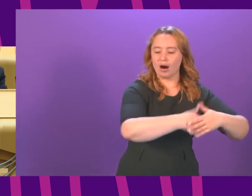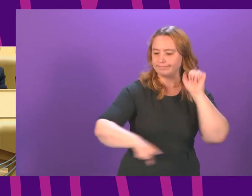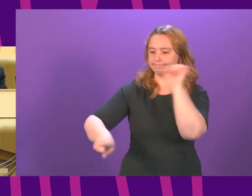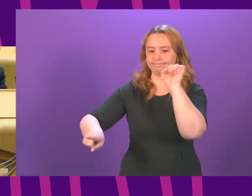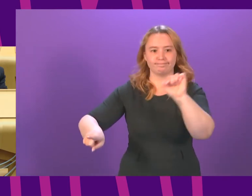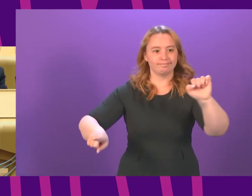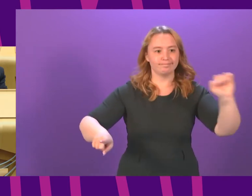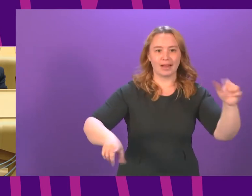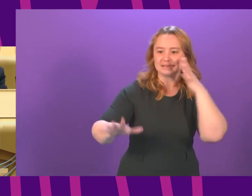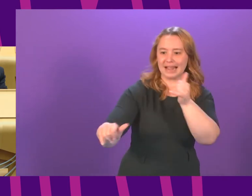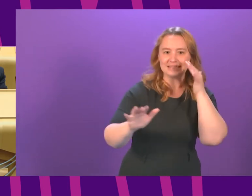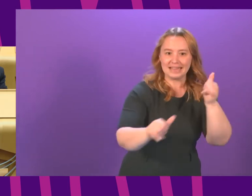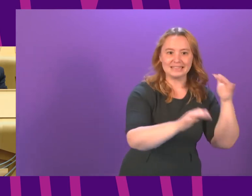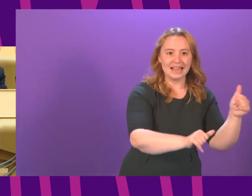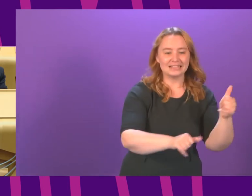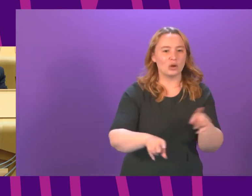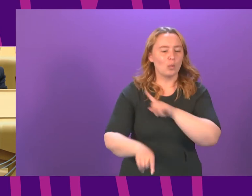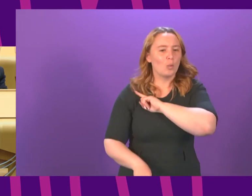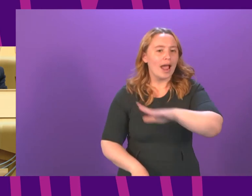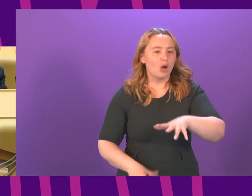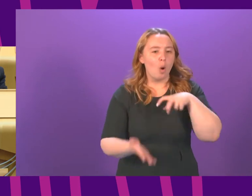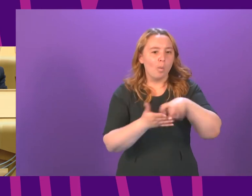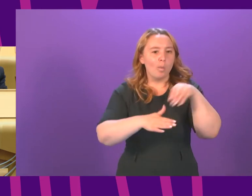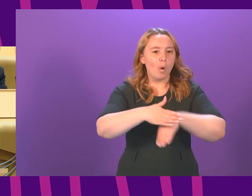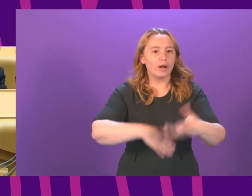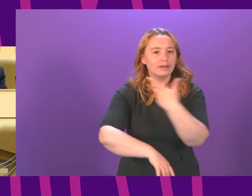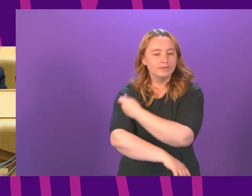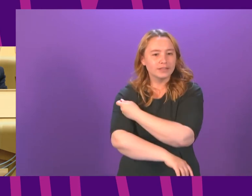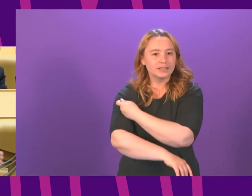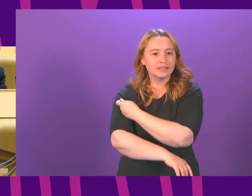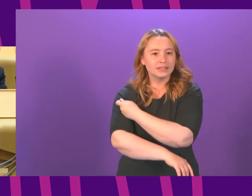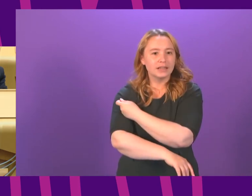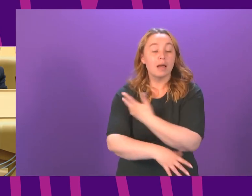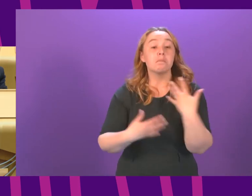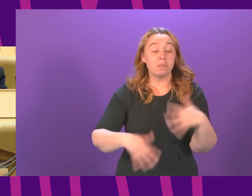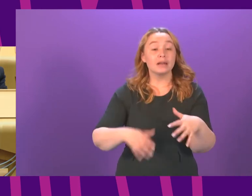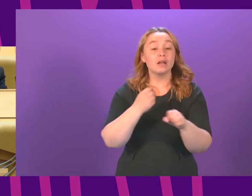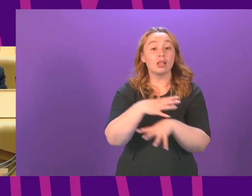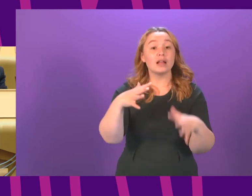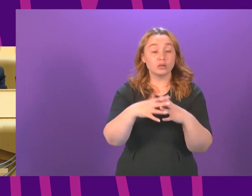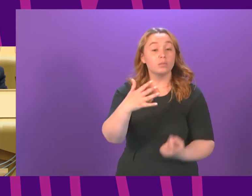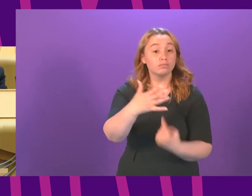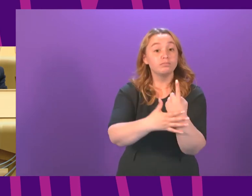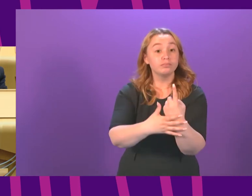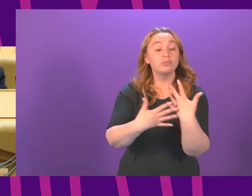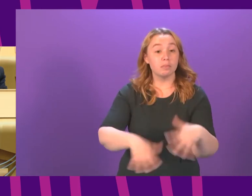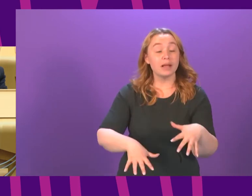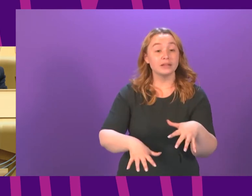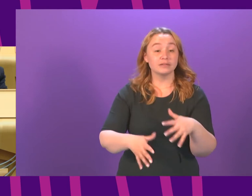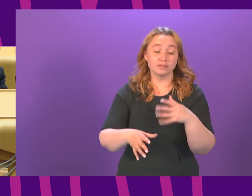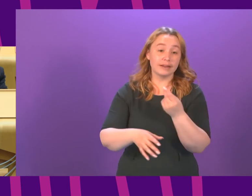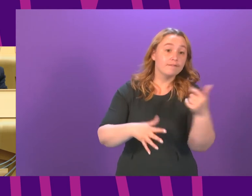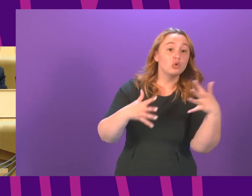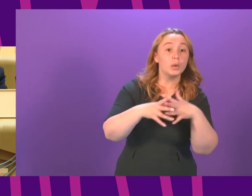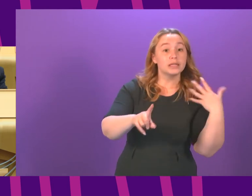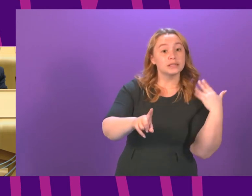clinics why don't we have surge testing all of that was happening in Glasgow and has been happening in Glasgow over the past couple of weeks